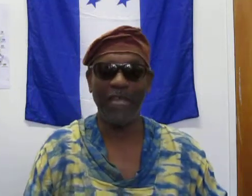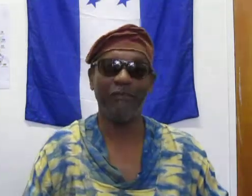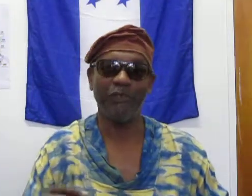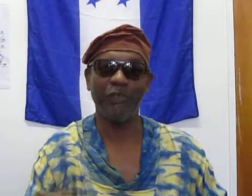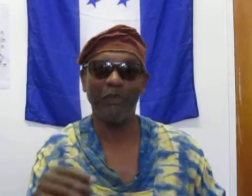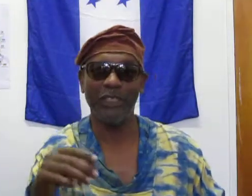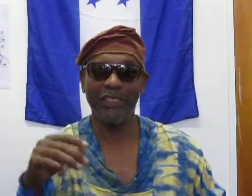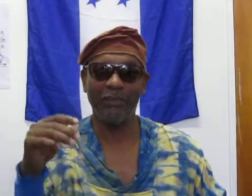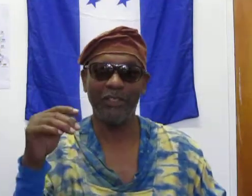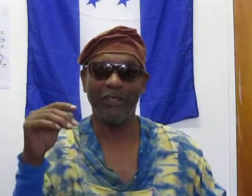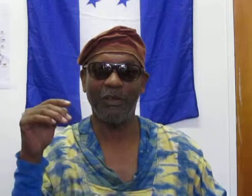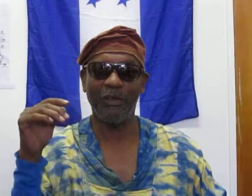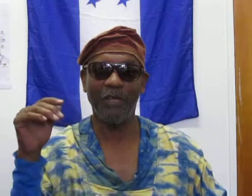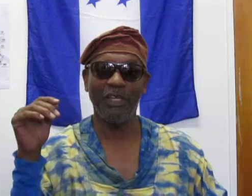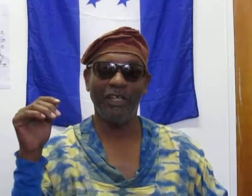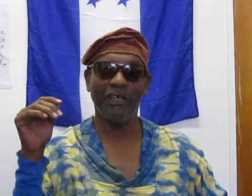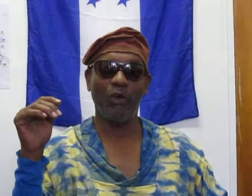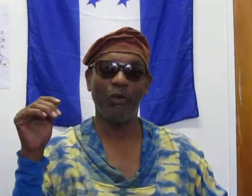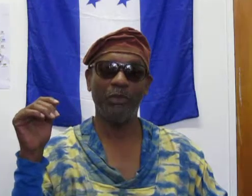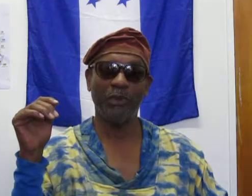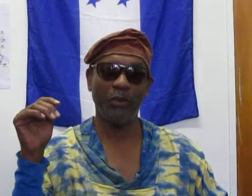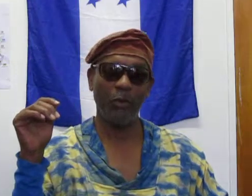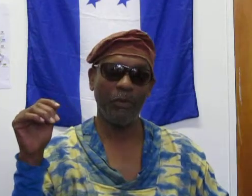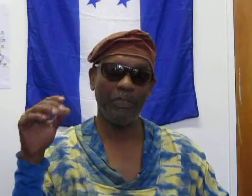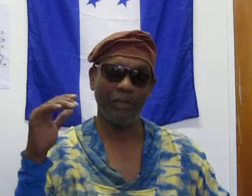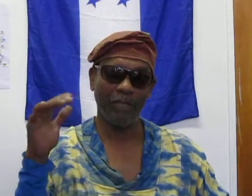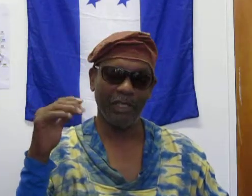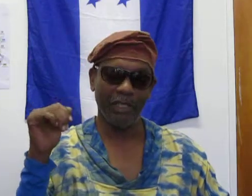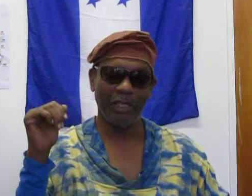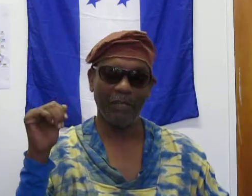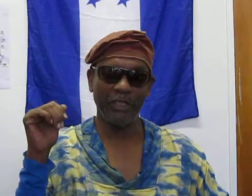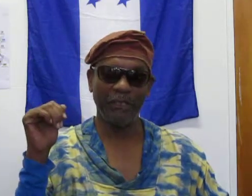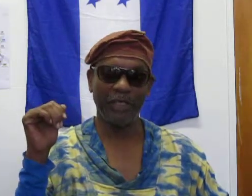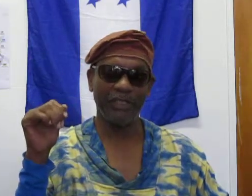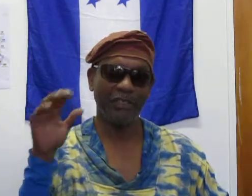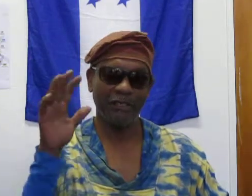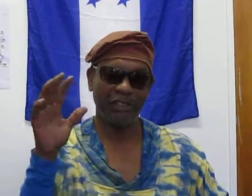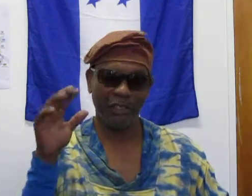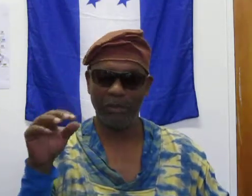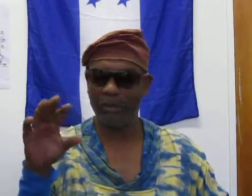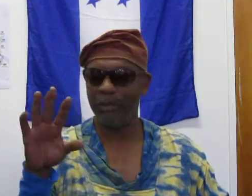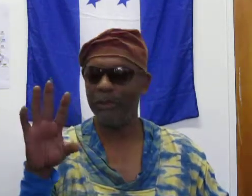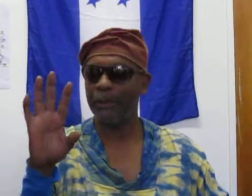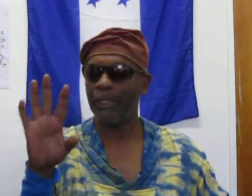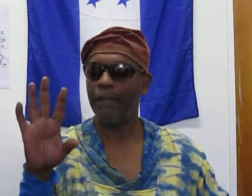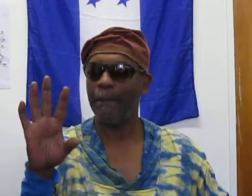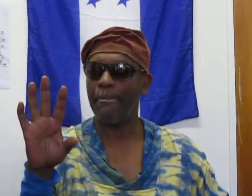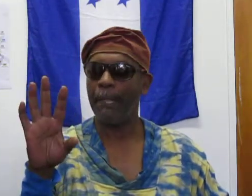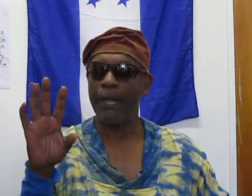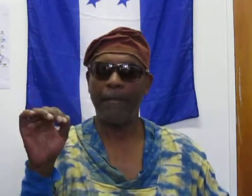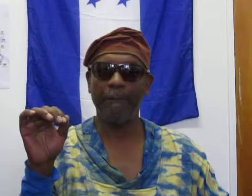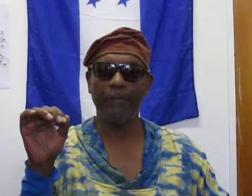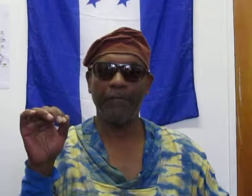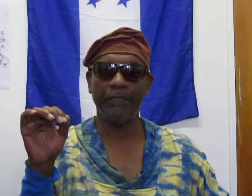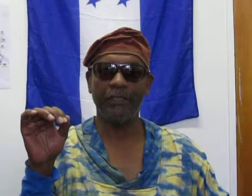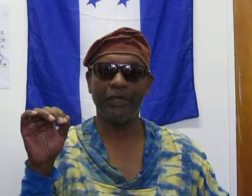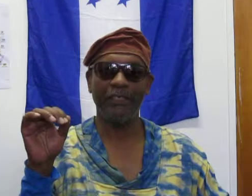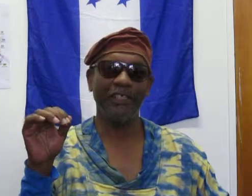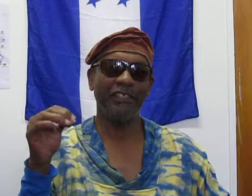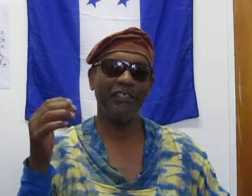for doing what they did with the whole, uh, Corbin, Jeremy Corbin, you know, peace and blessings, Jeremy Corbin, um, and, uh, and so I think this